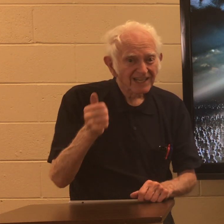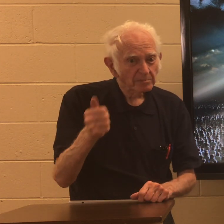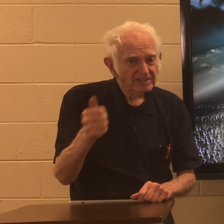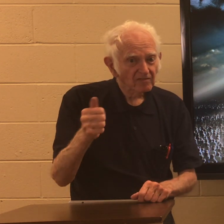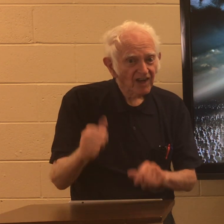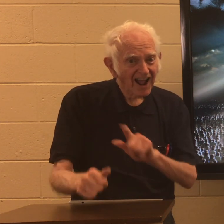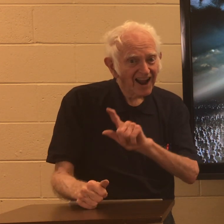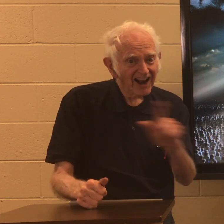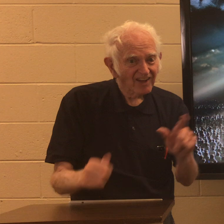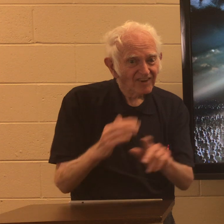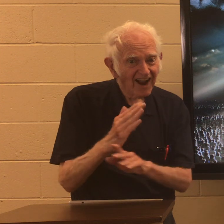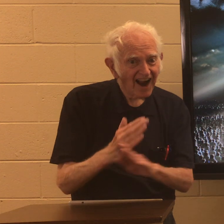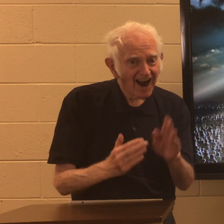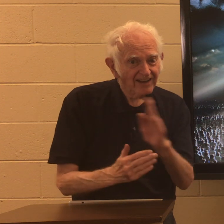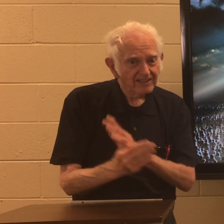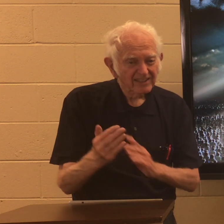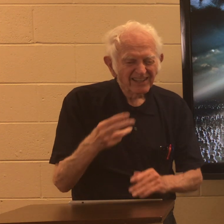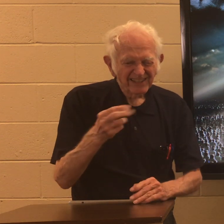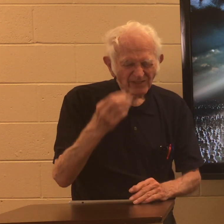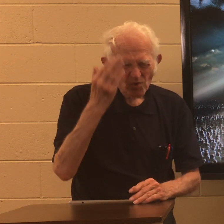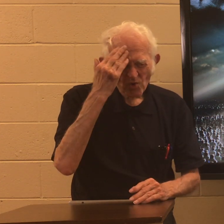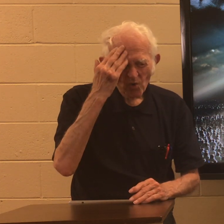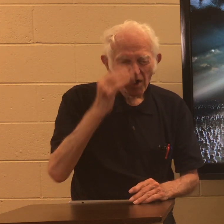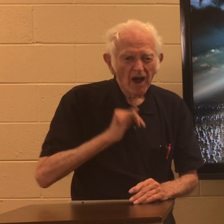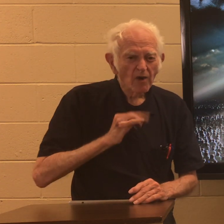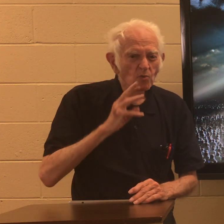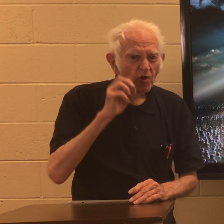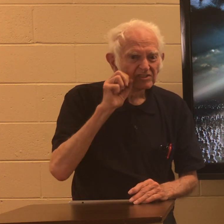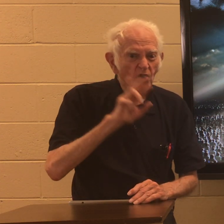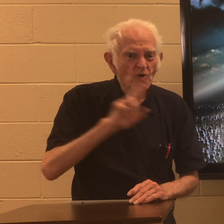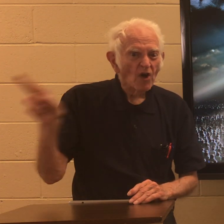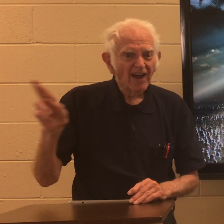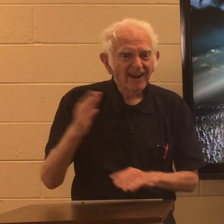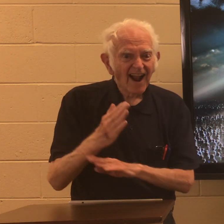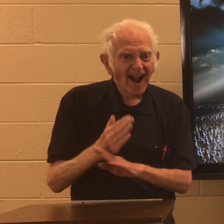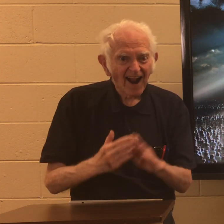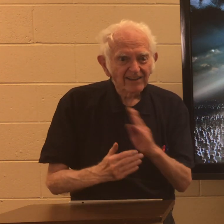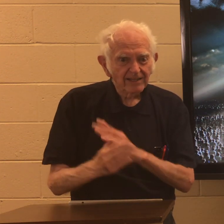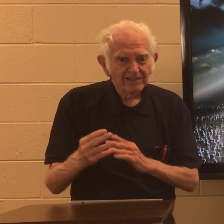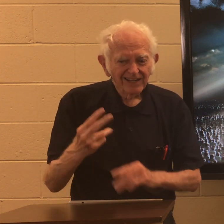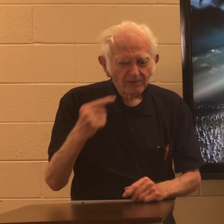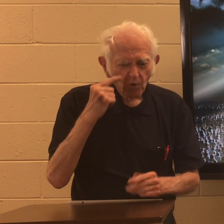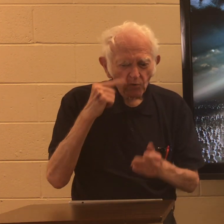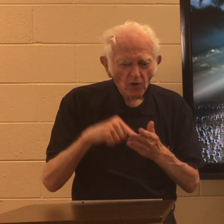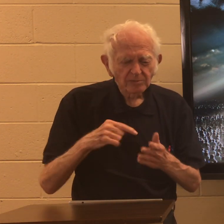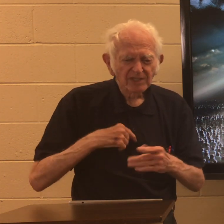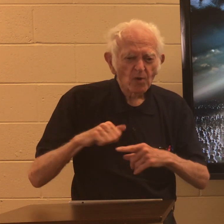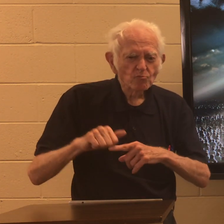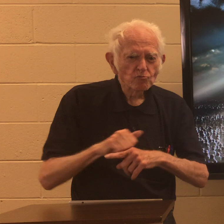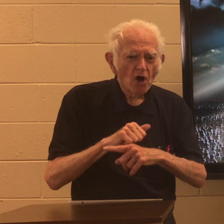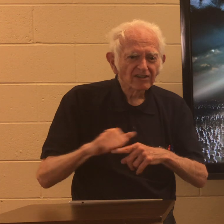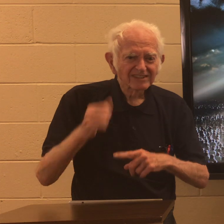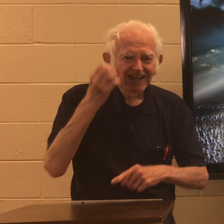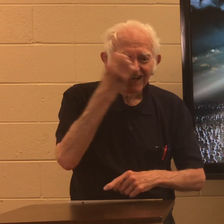said, he himself was left-handed. And he knew that I was a right-handed person. And he noticed me practicing